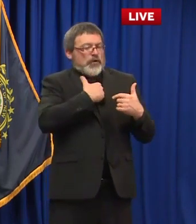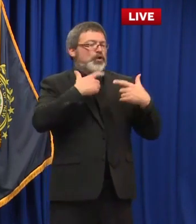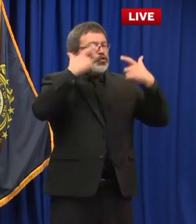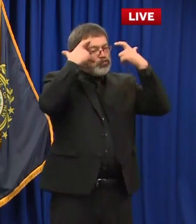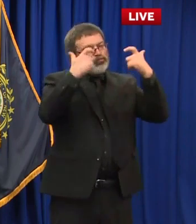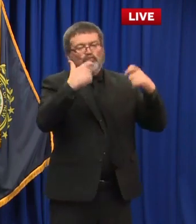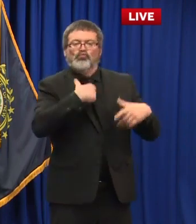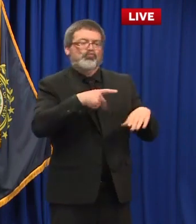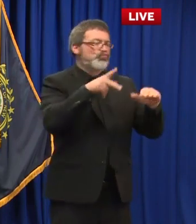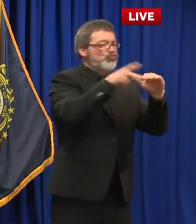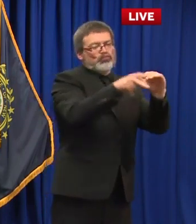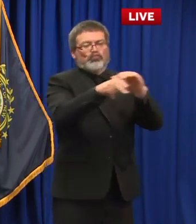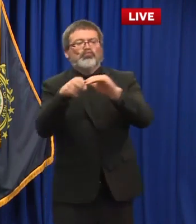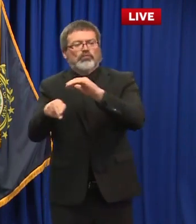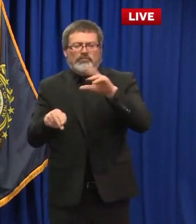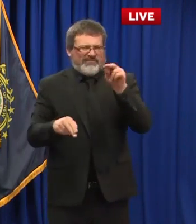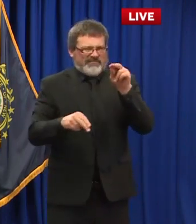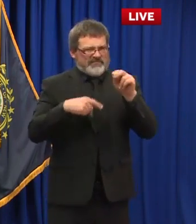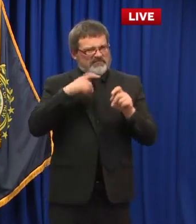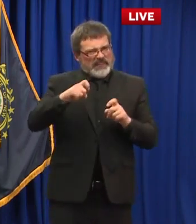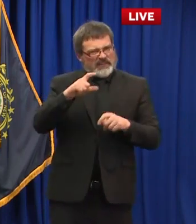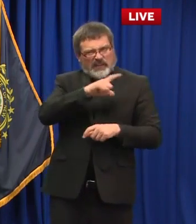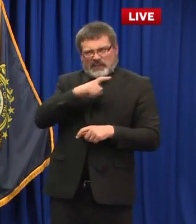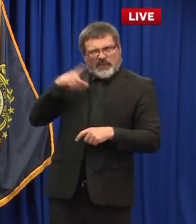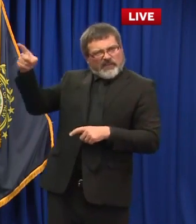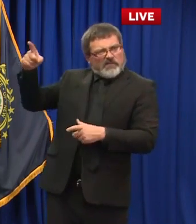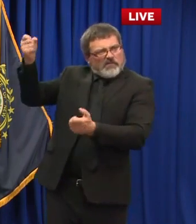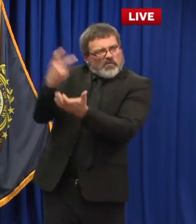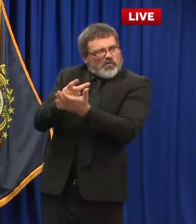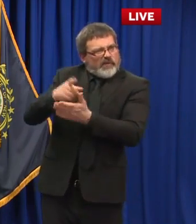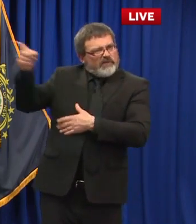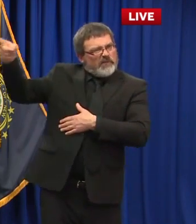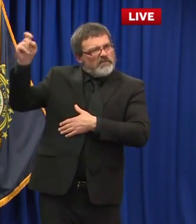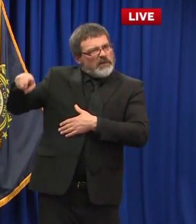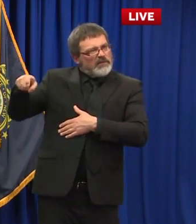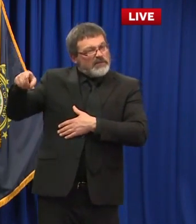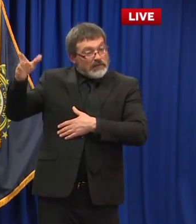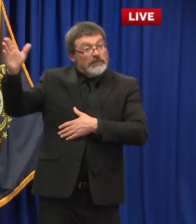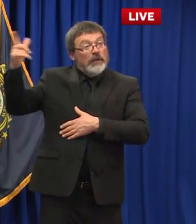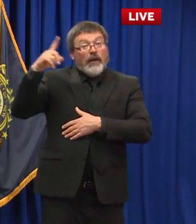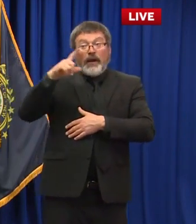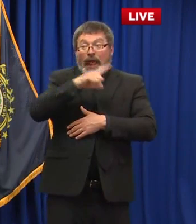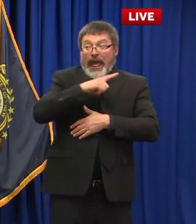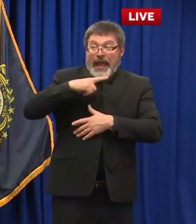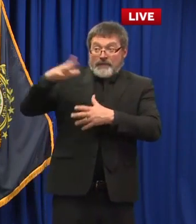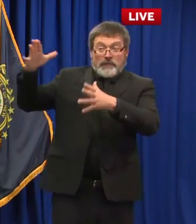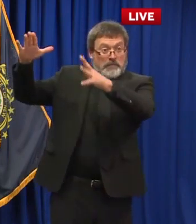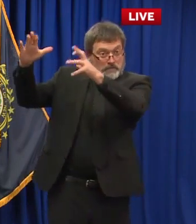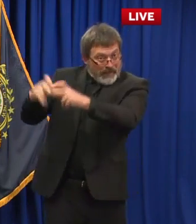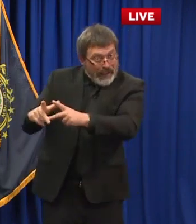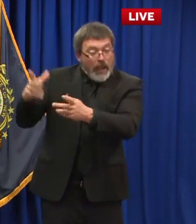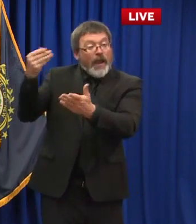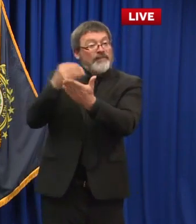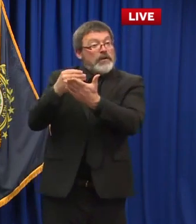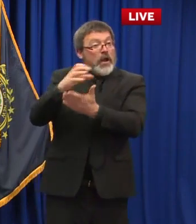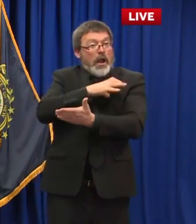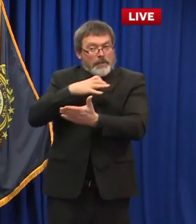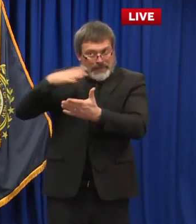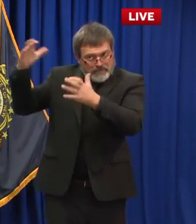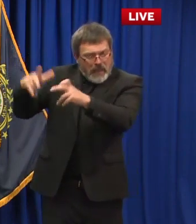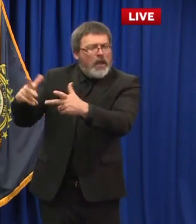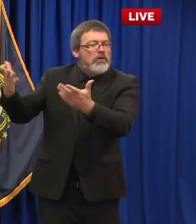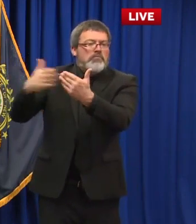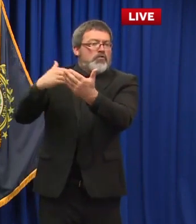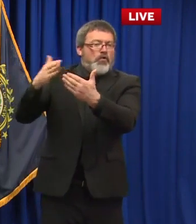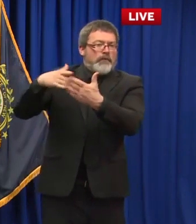we follow all of that um hopefully as they come back or as the fiscal committee might have to come back a few times over the summer if those decisions if those choices really